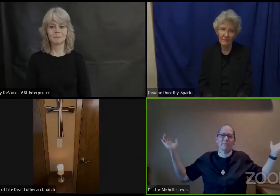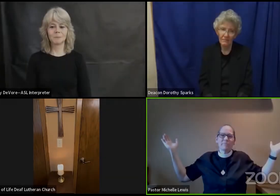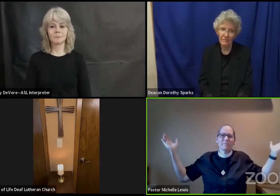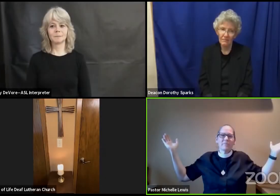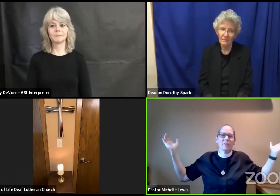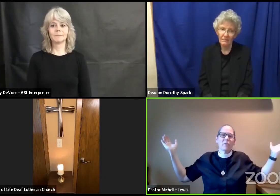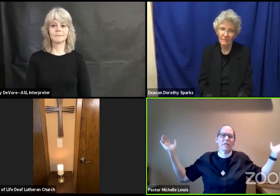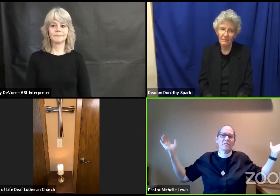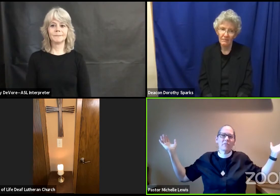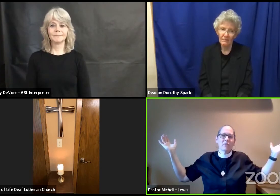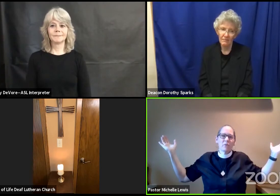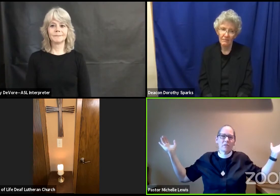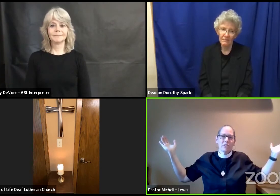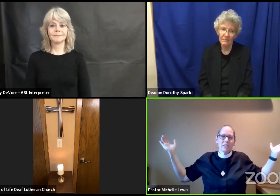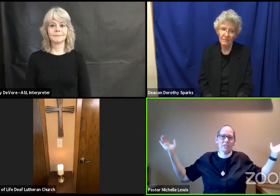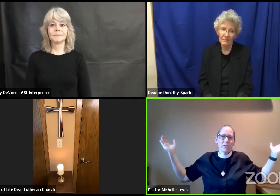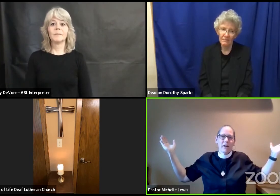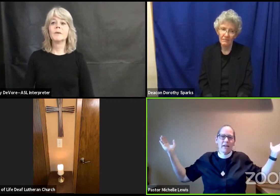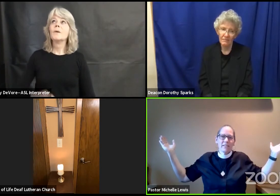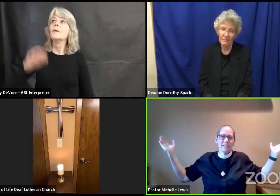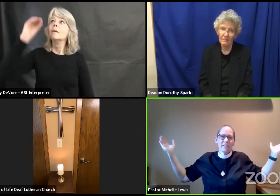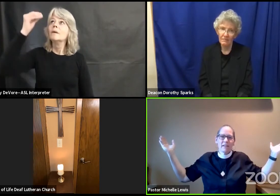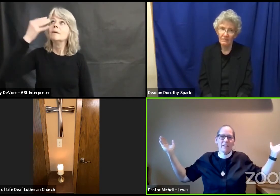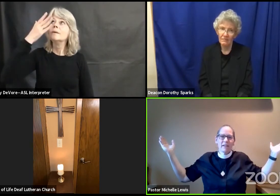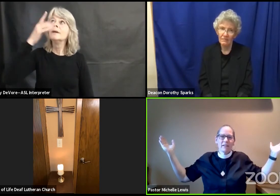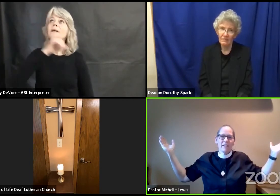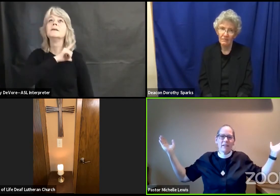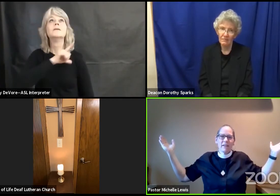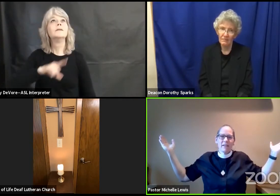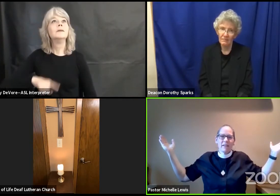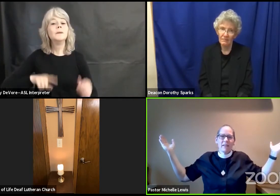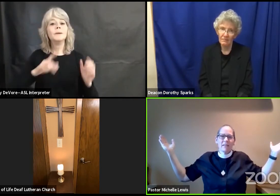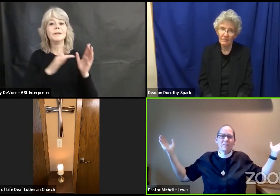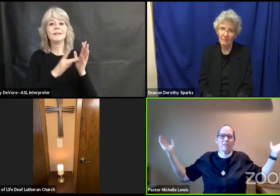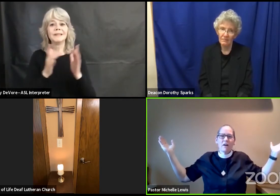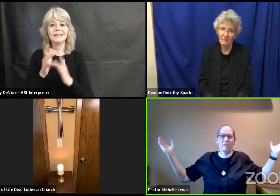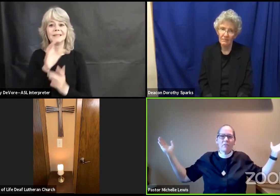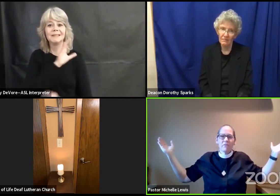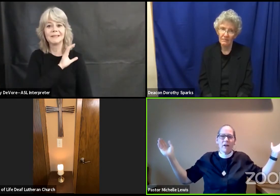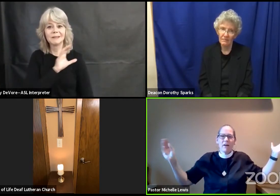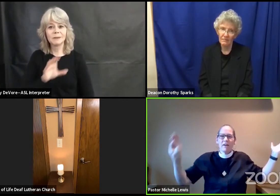The grace of our Lord Jesus Christ, the love of God,